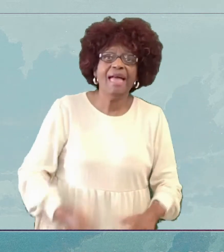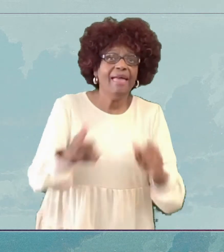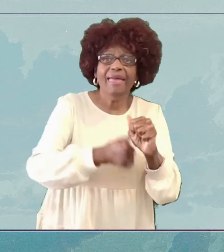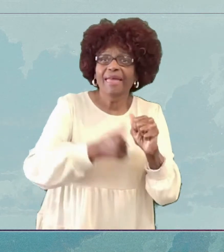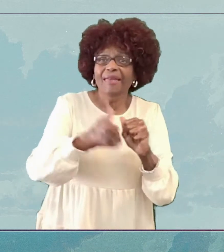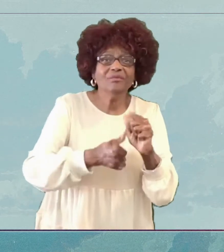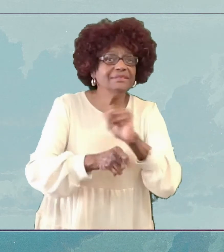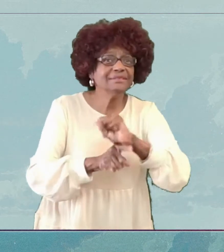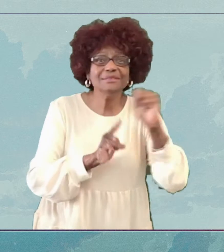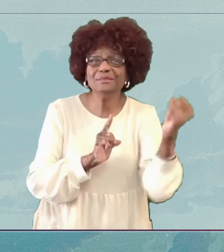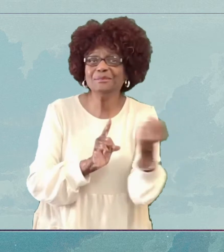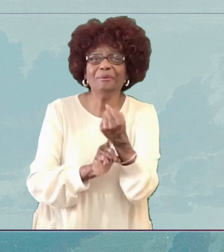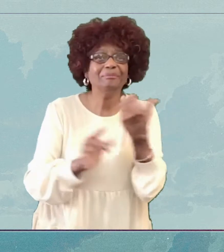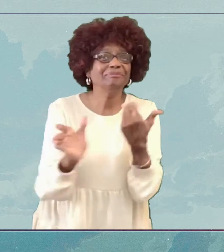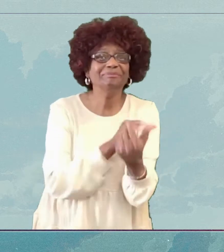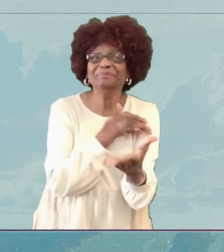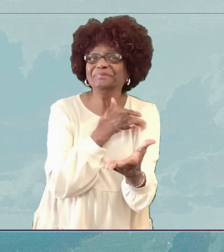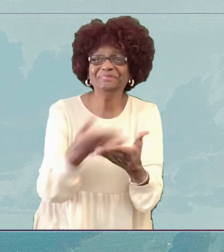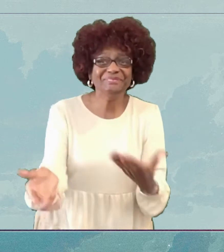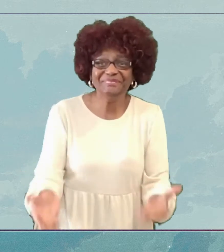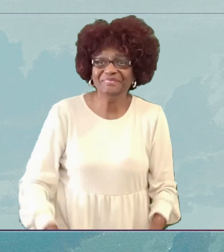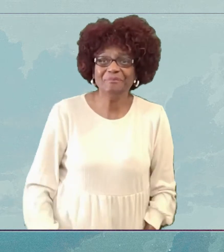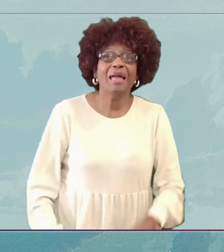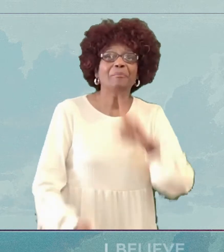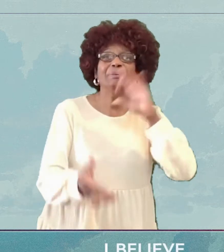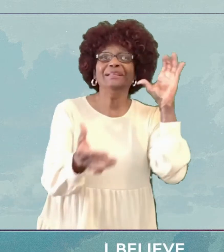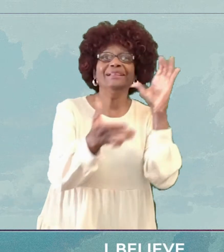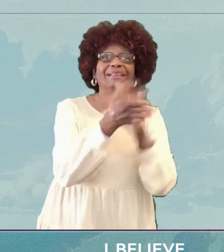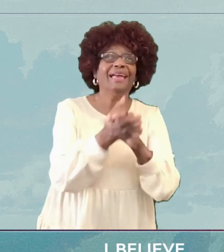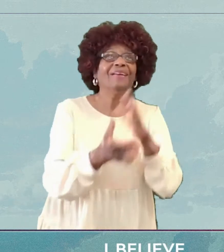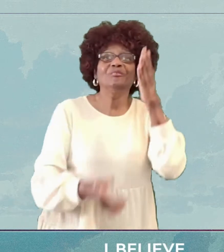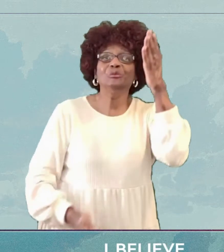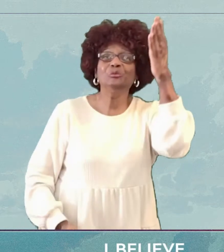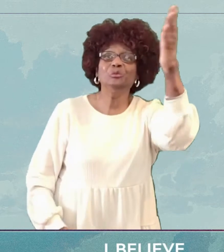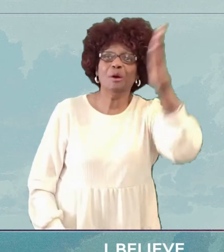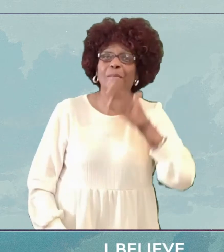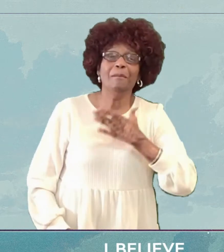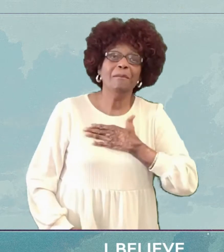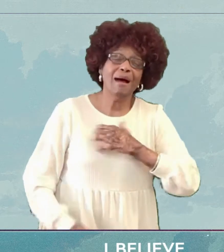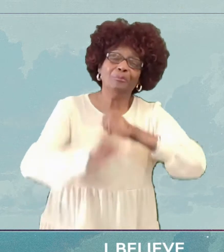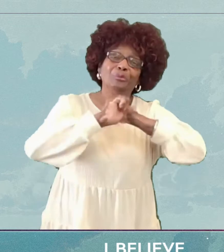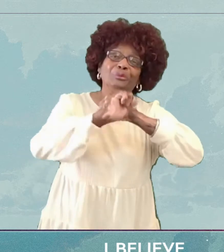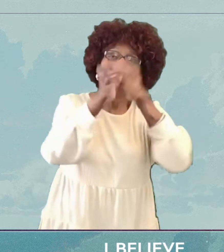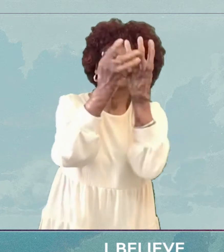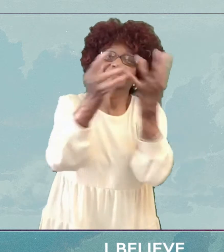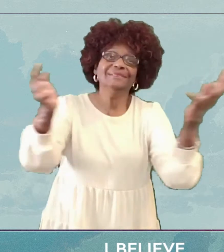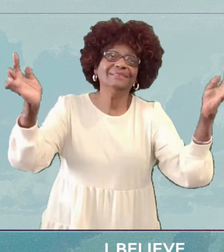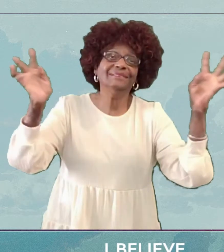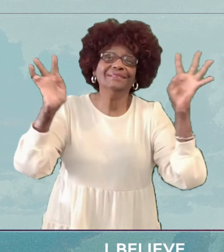every circumstance I believe that you are my fortune